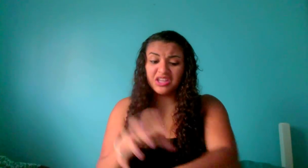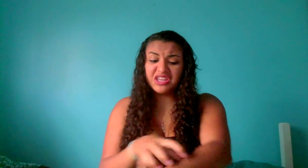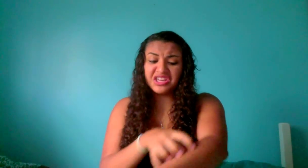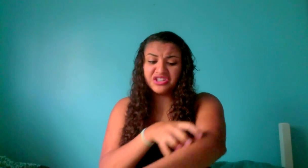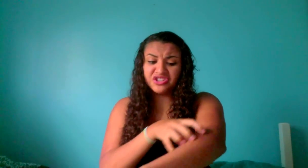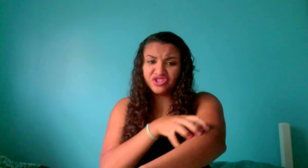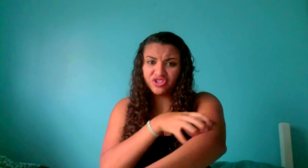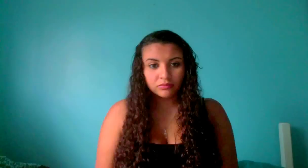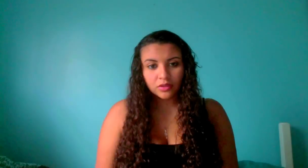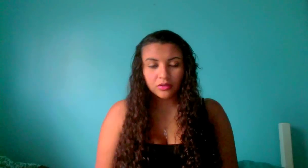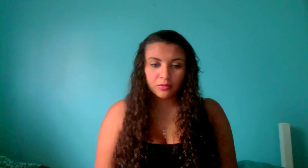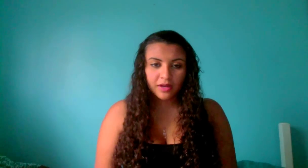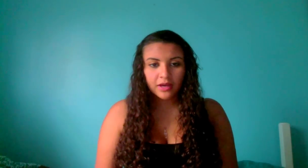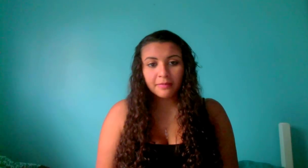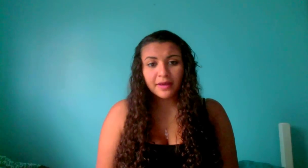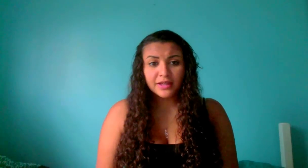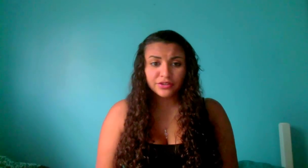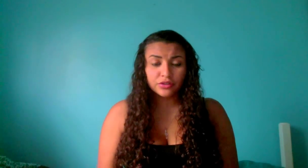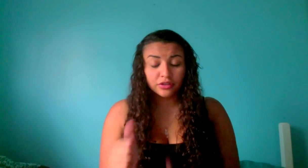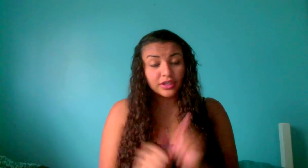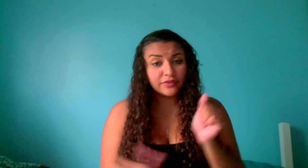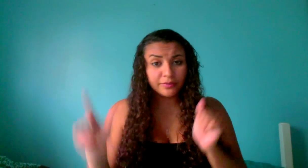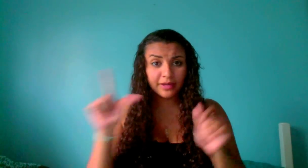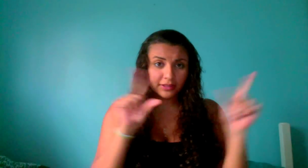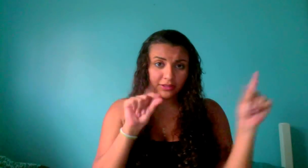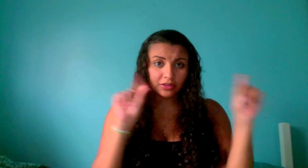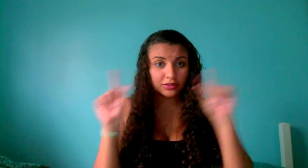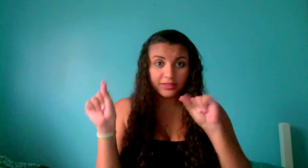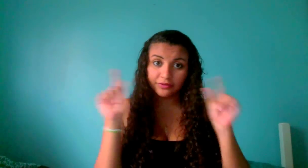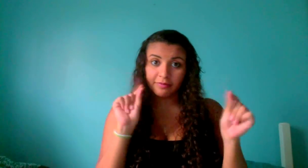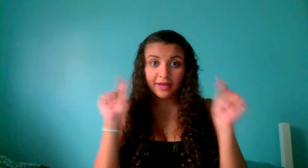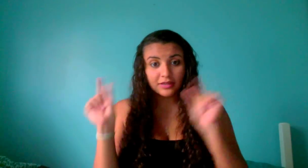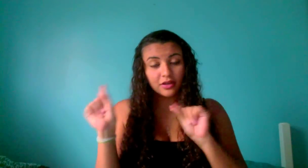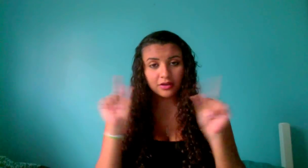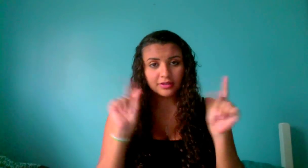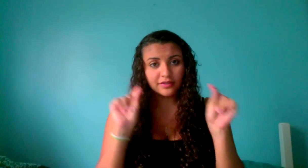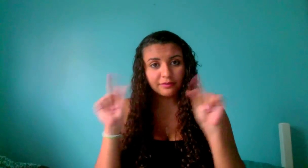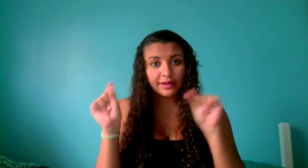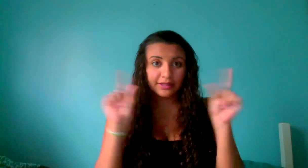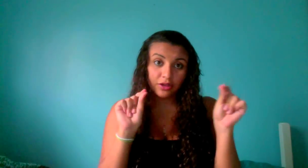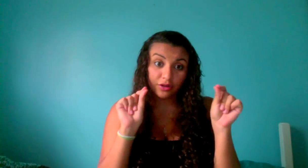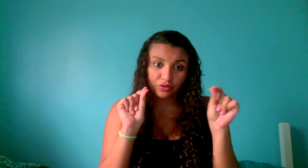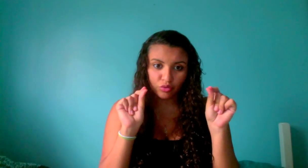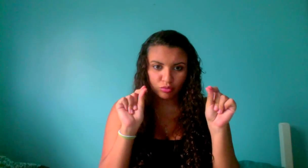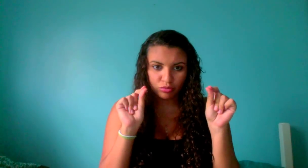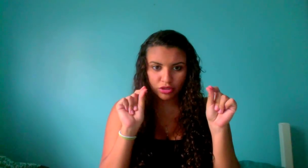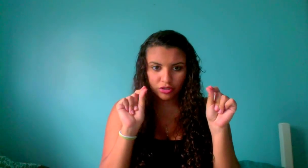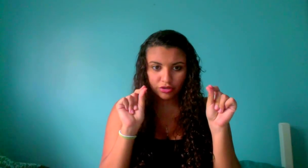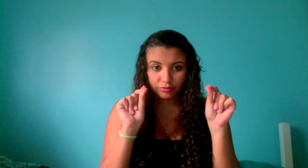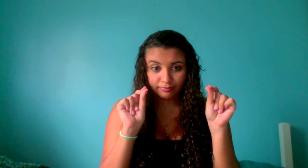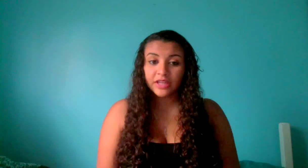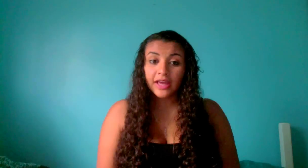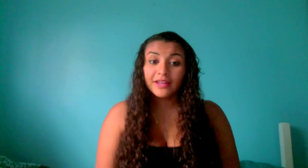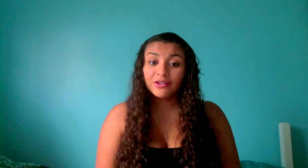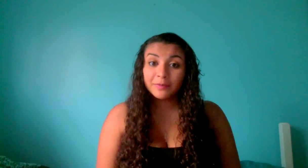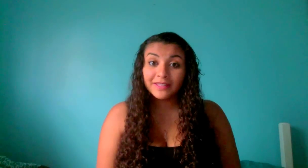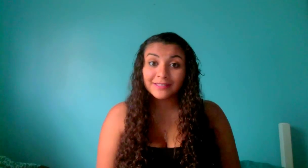itch oh my my sugar everybody talks everybody talks everybody talks too much and then it repeats